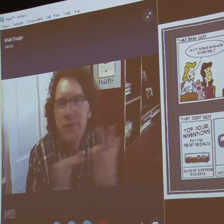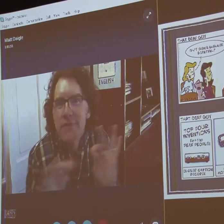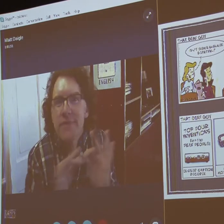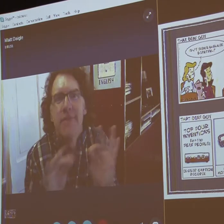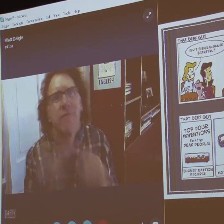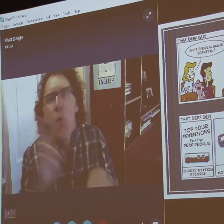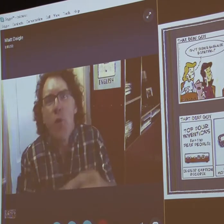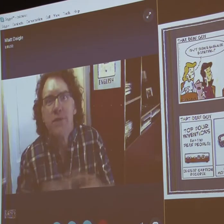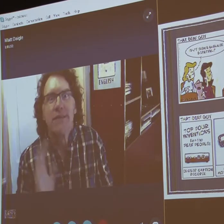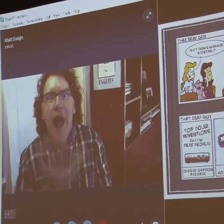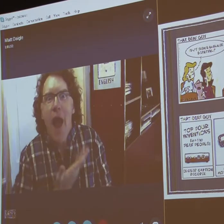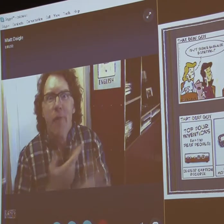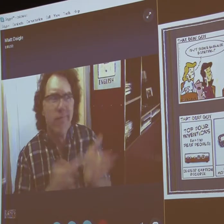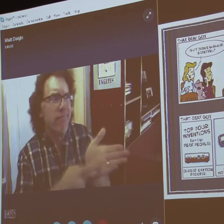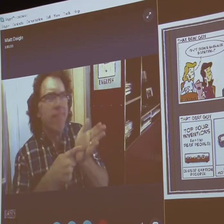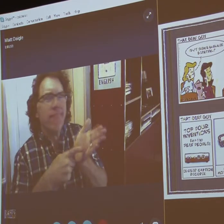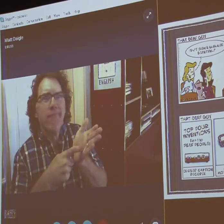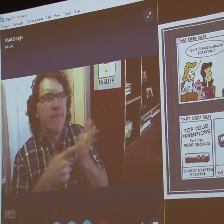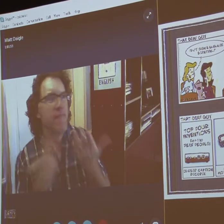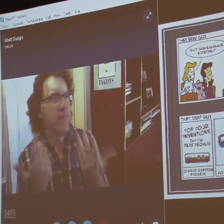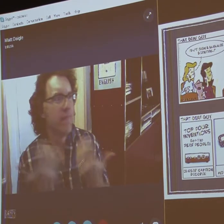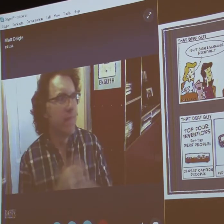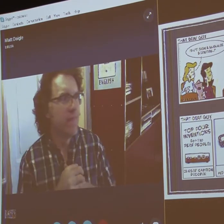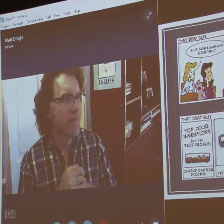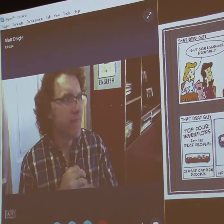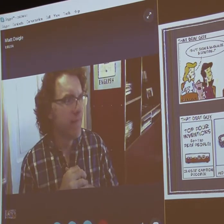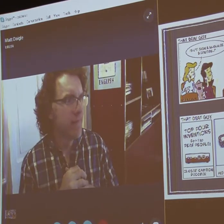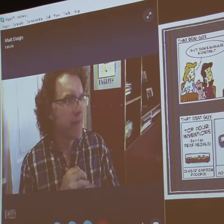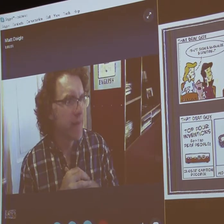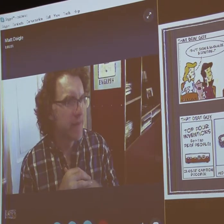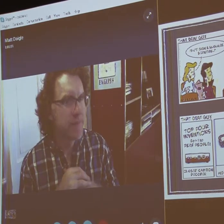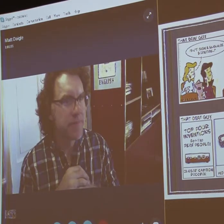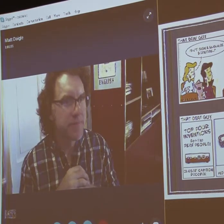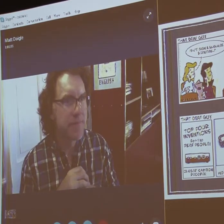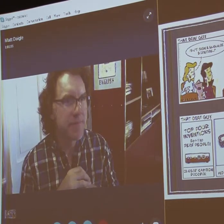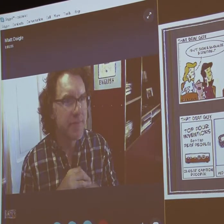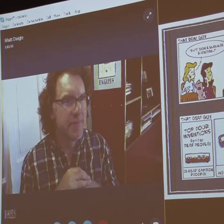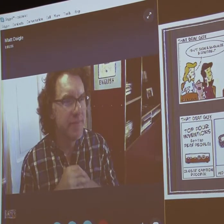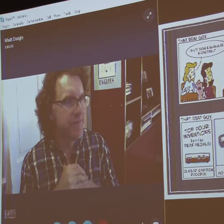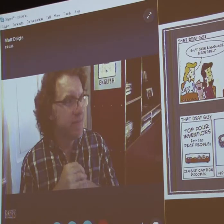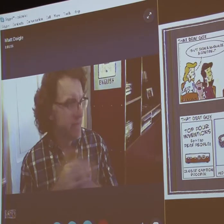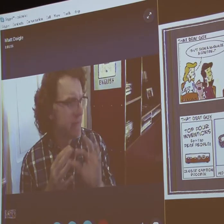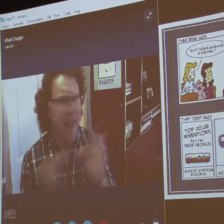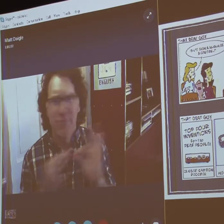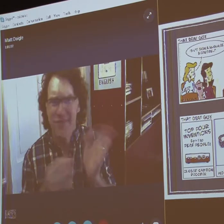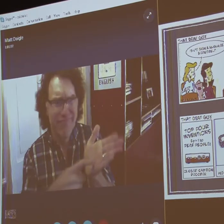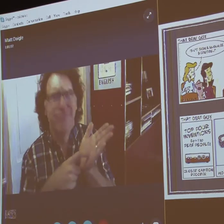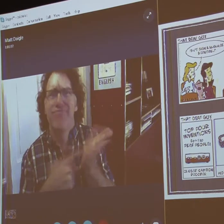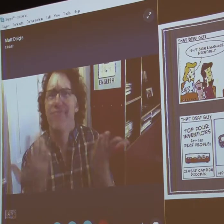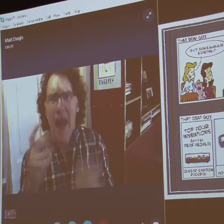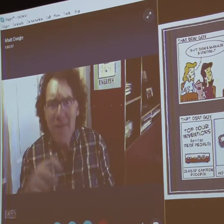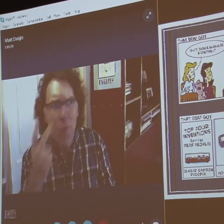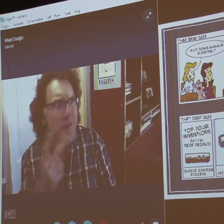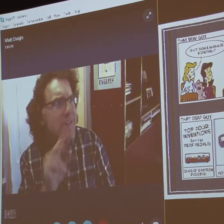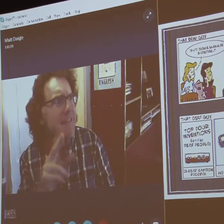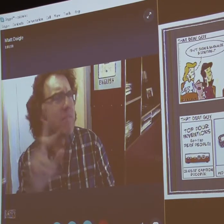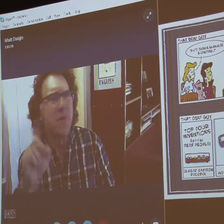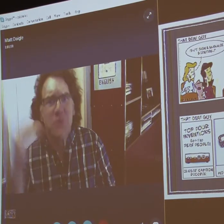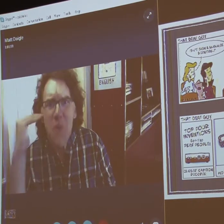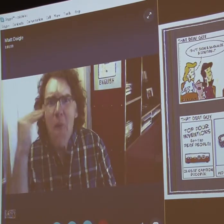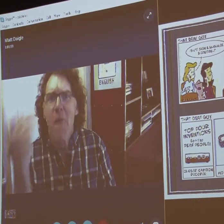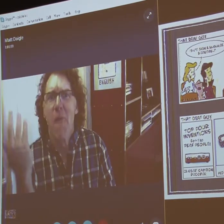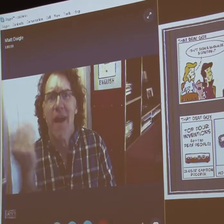silly about how the four top inventions, you know, closed captioning was huge for us.